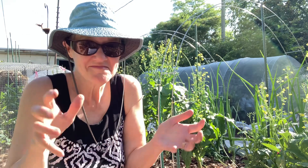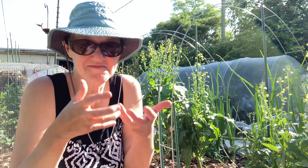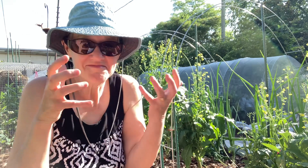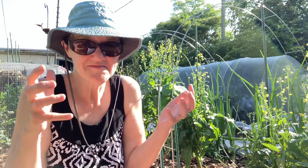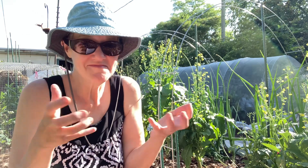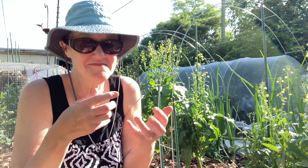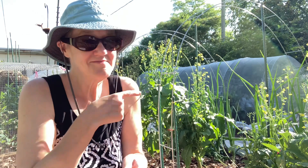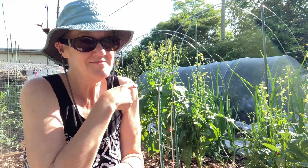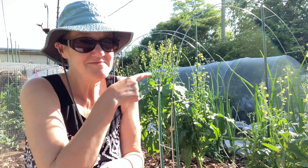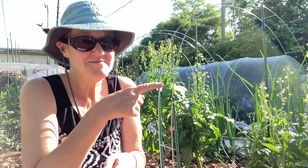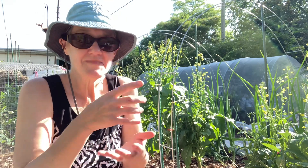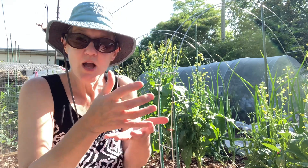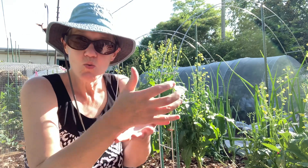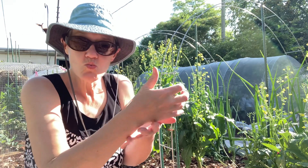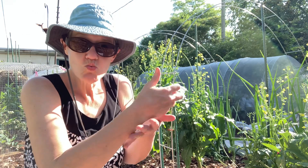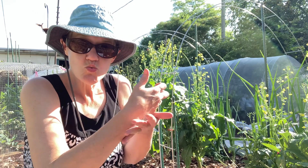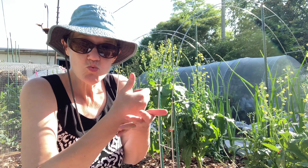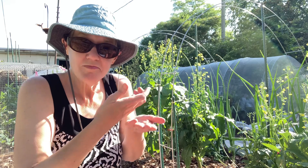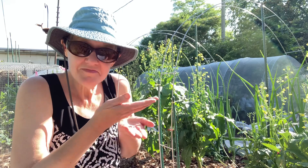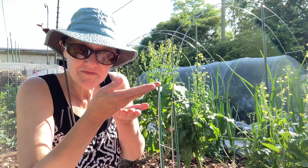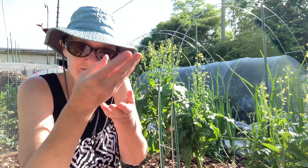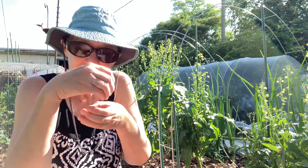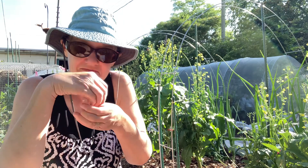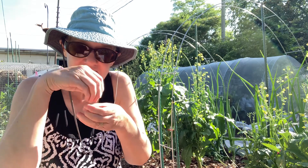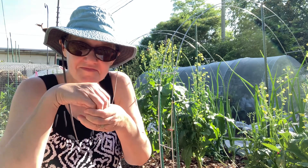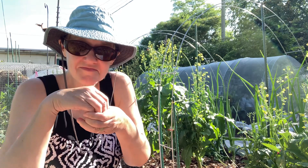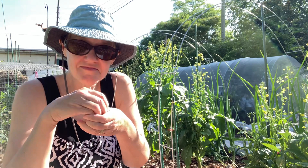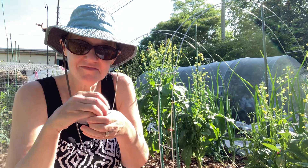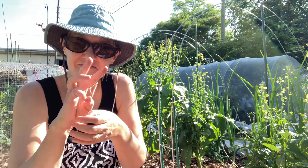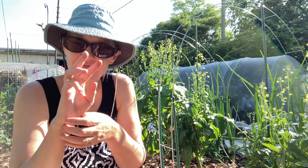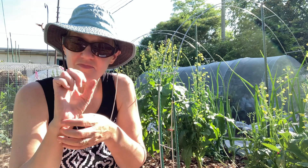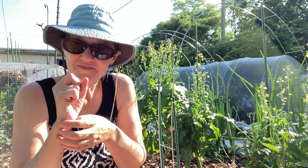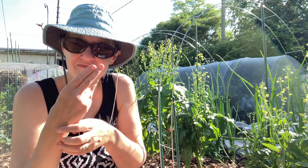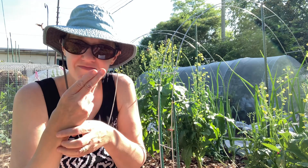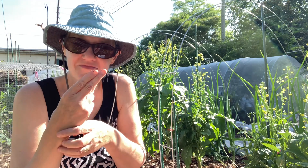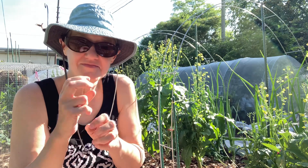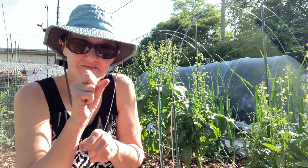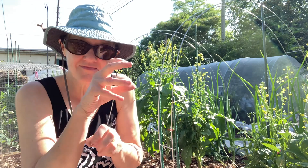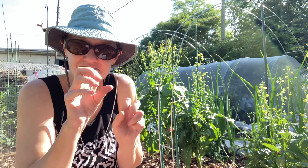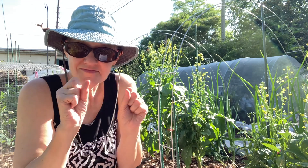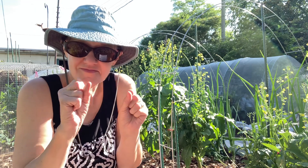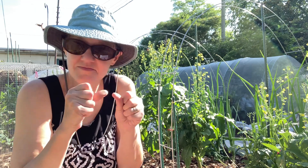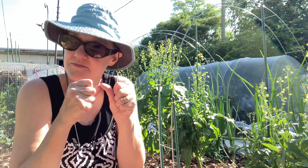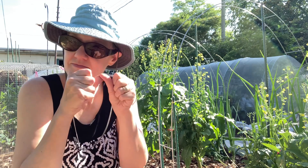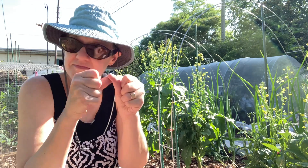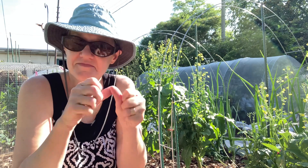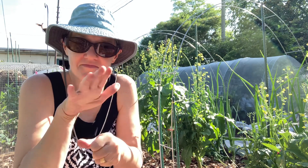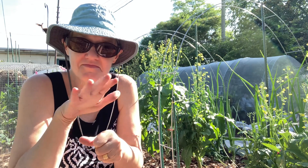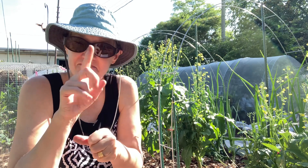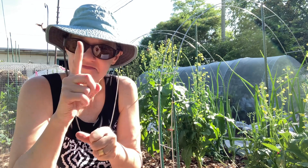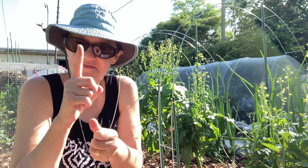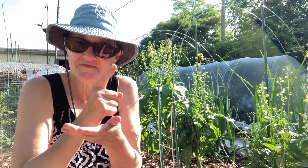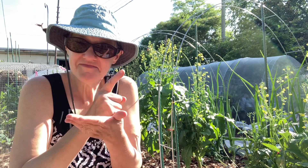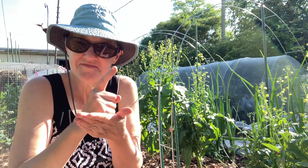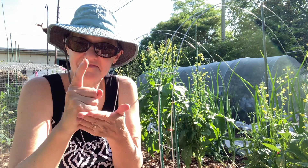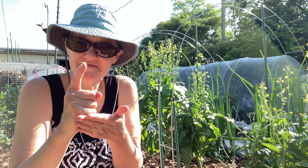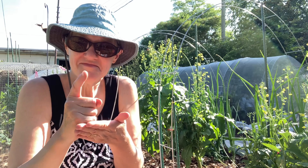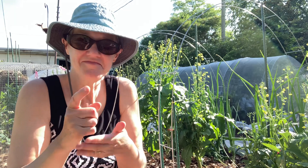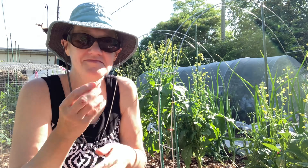i use it in my husband dale's salads if i harvest it get